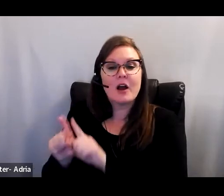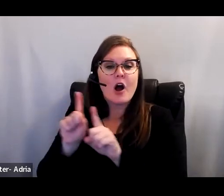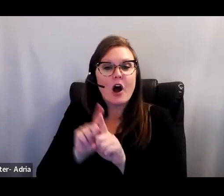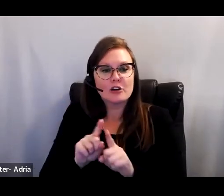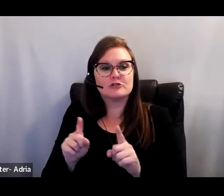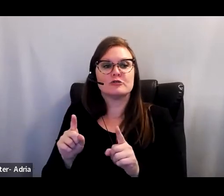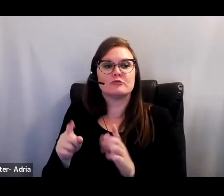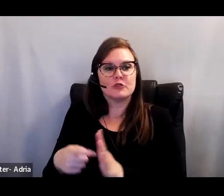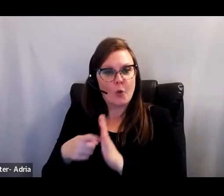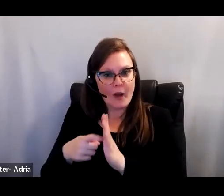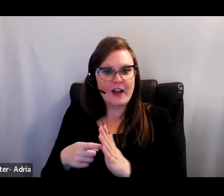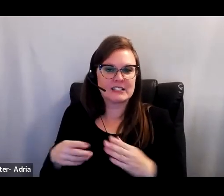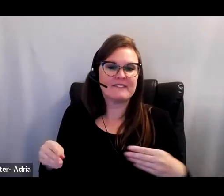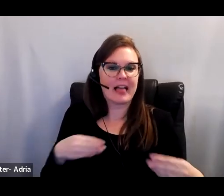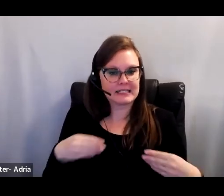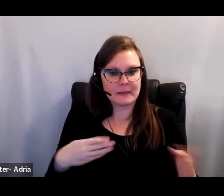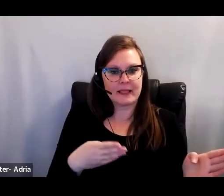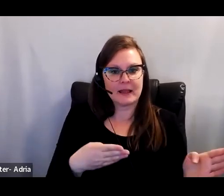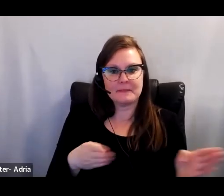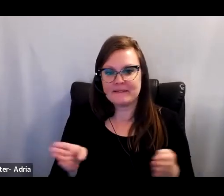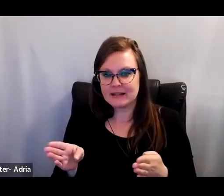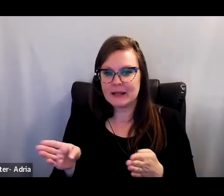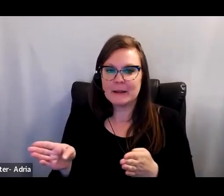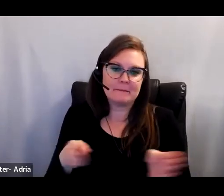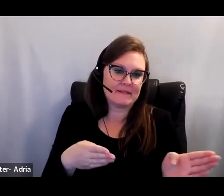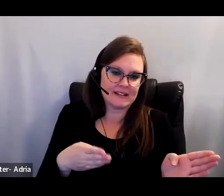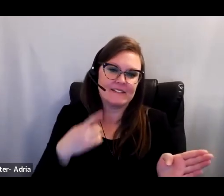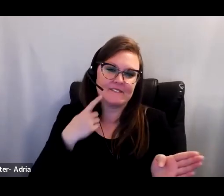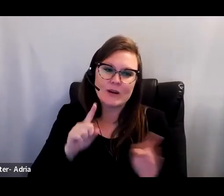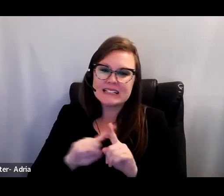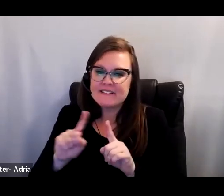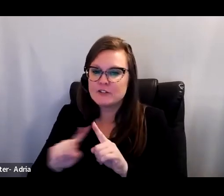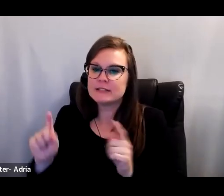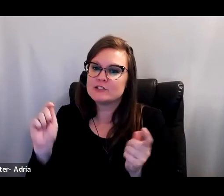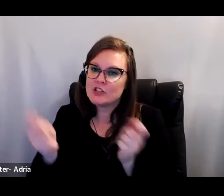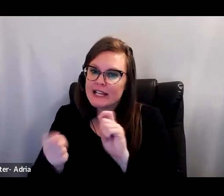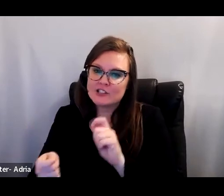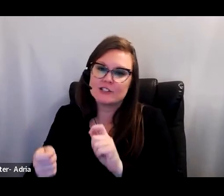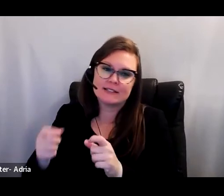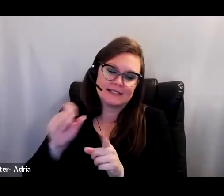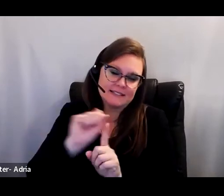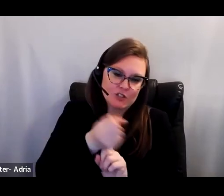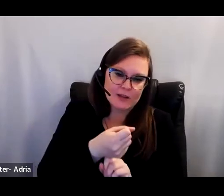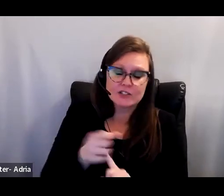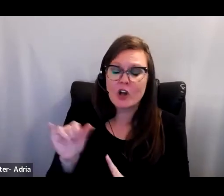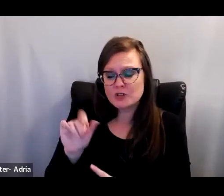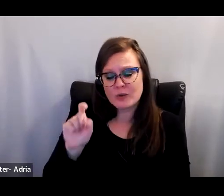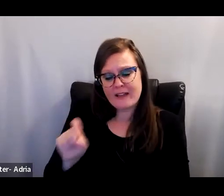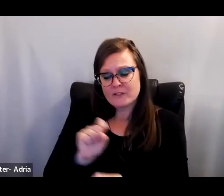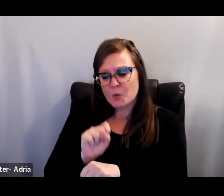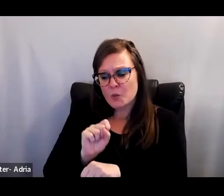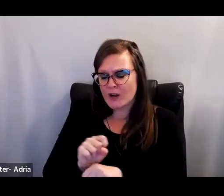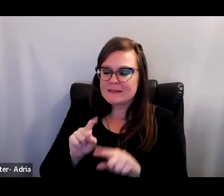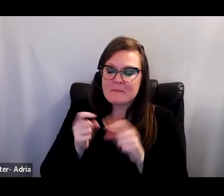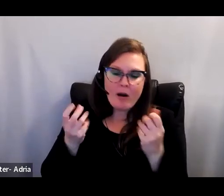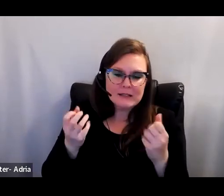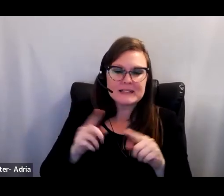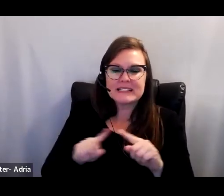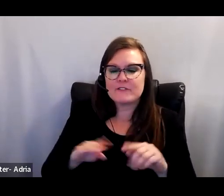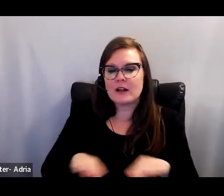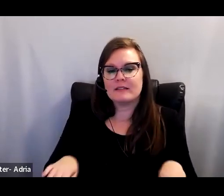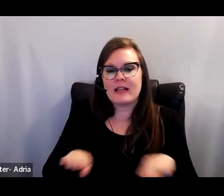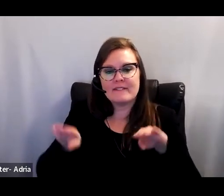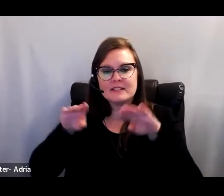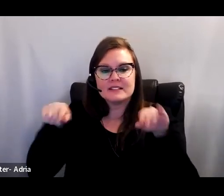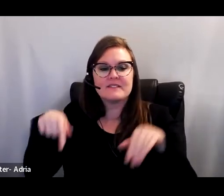pivot as it did in the pandemic to shifting conditions. It also requires the ability to work at multiple levels of the system as we consider how